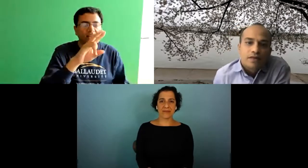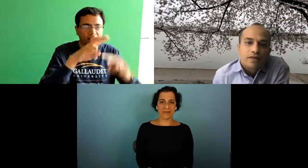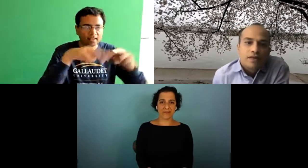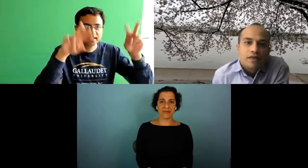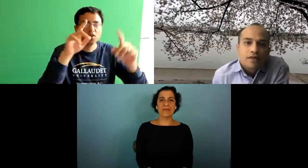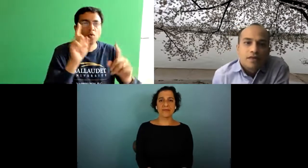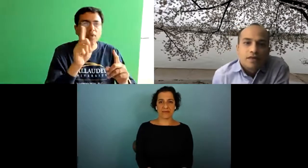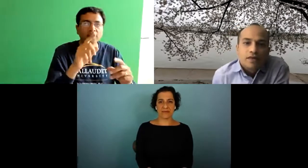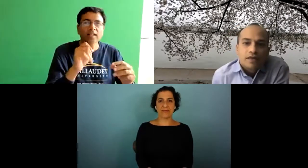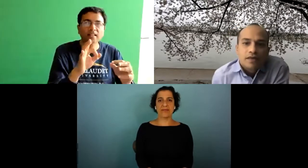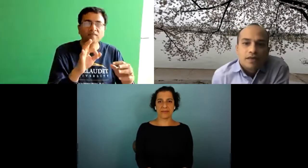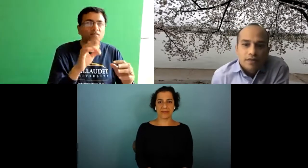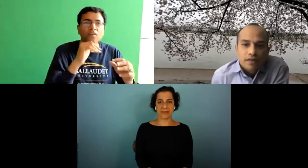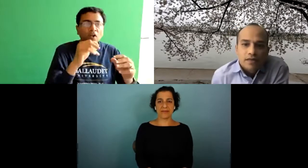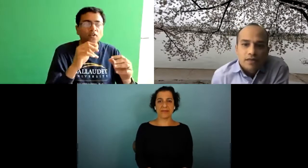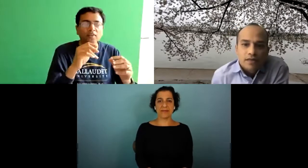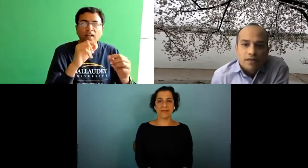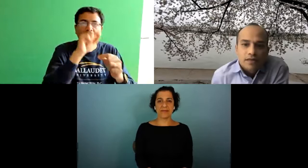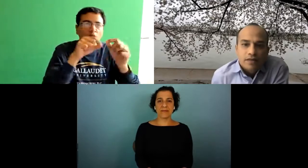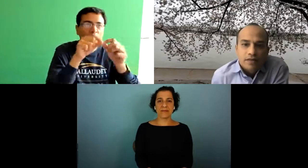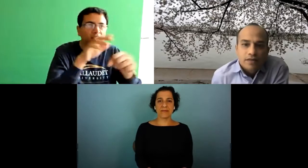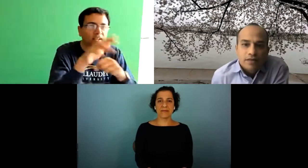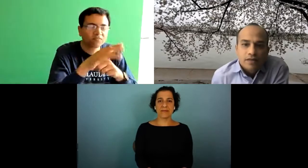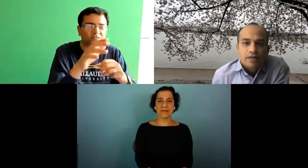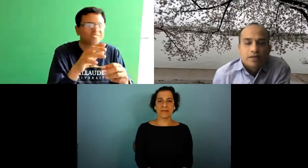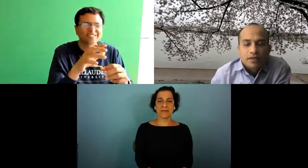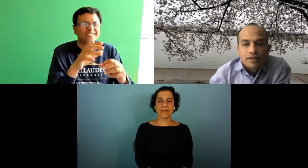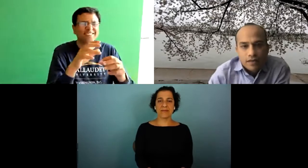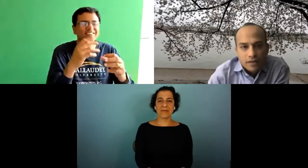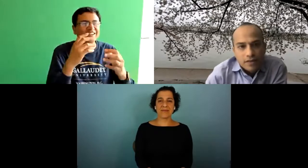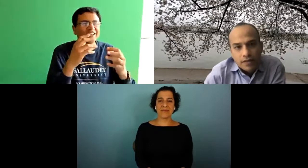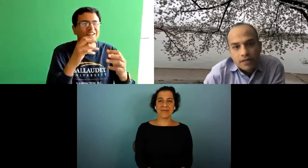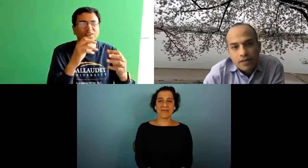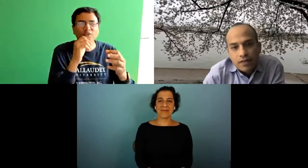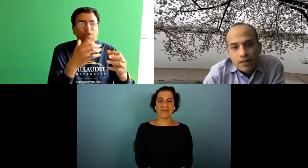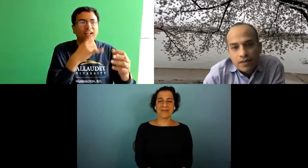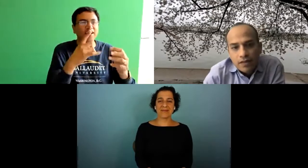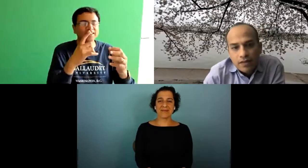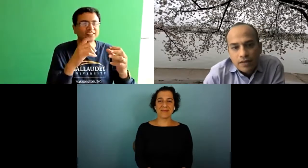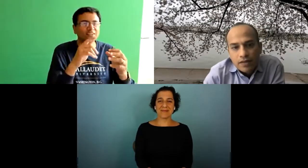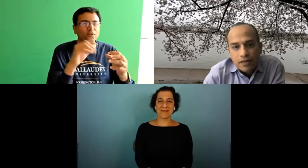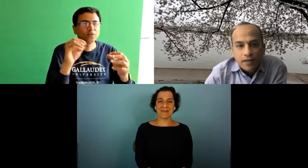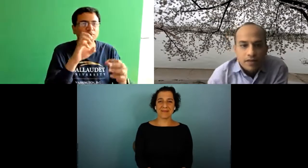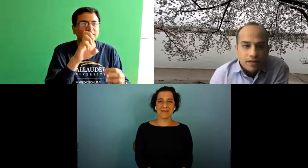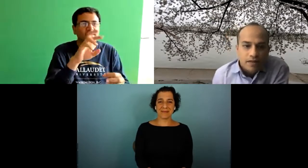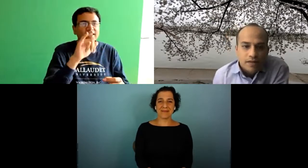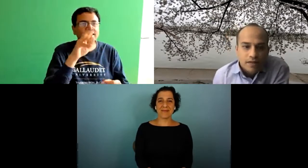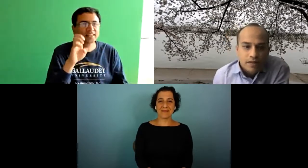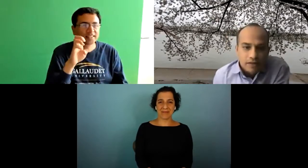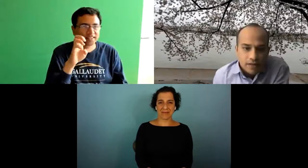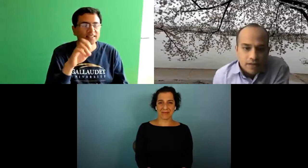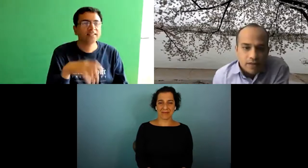the uncanny valley where if it's not realistic enough